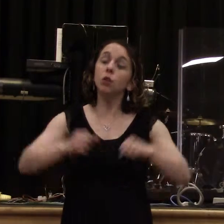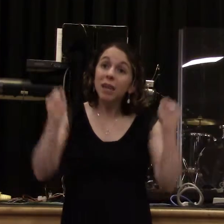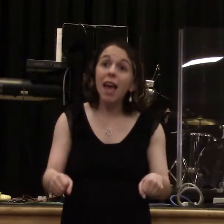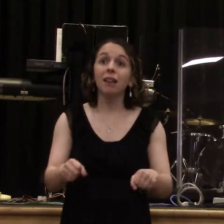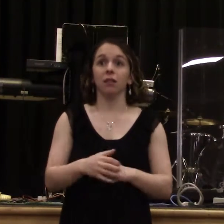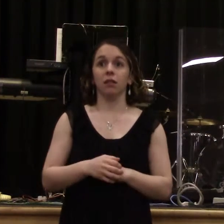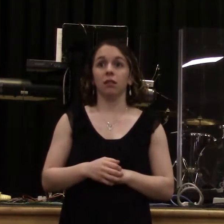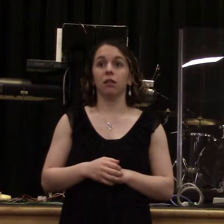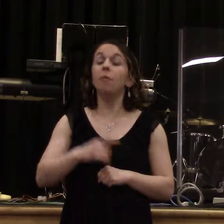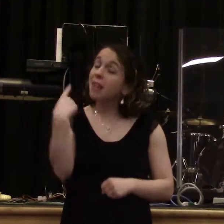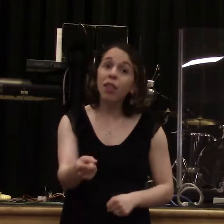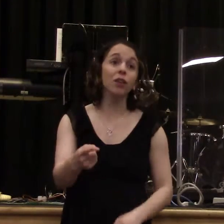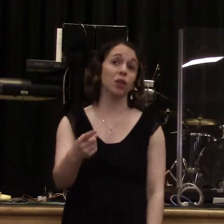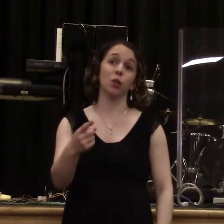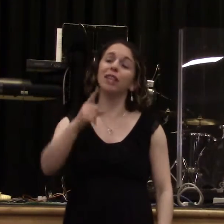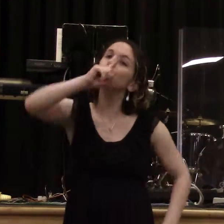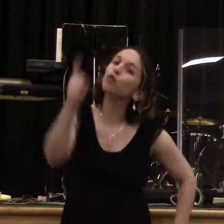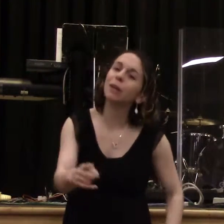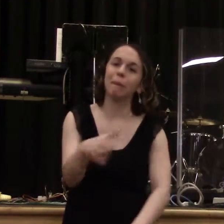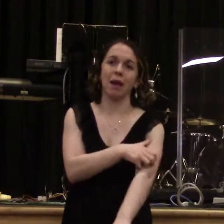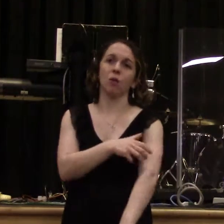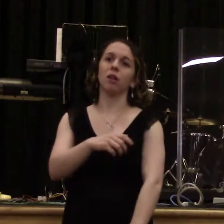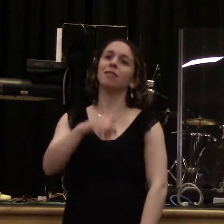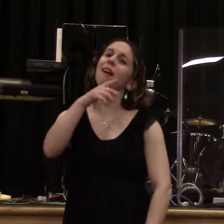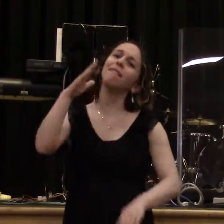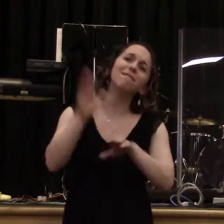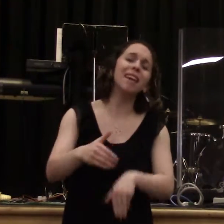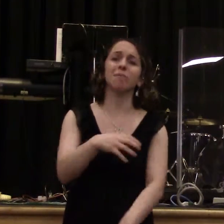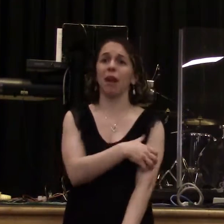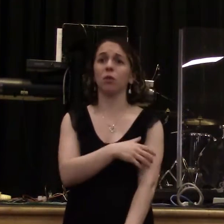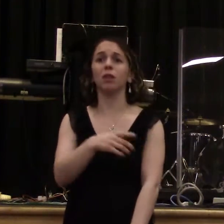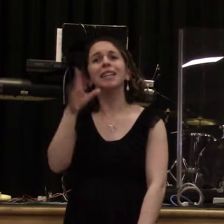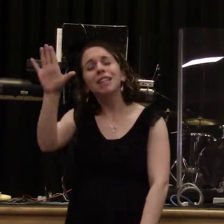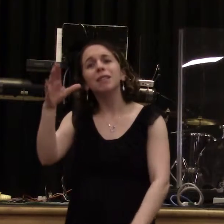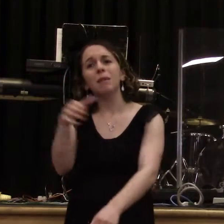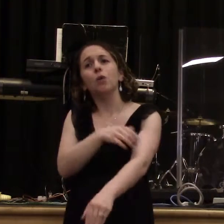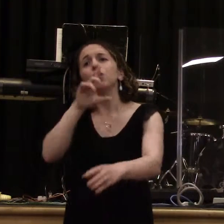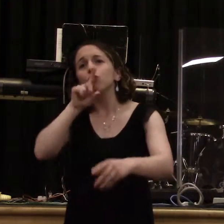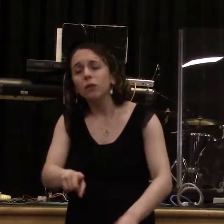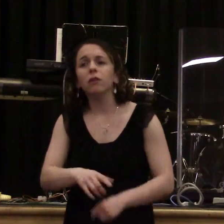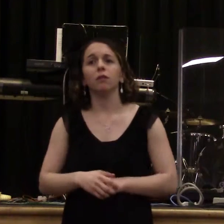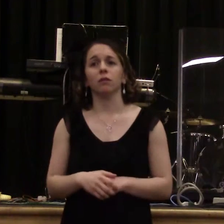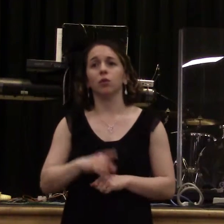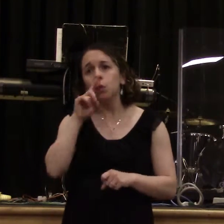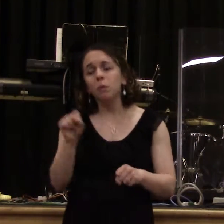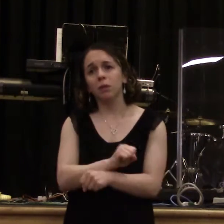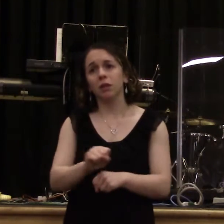I'm telling you, it's real. He who overcomes and he who keeps my deeds until the